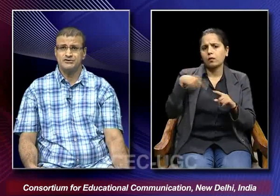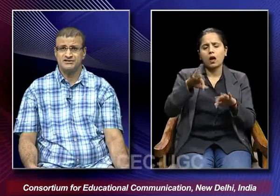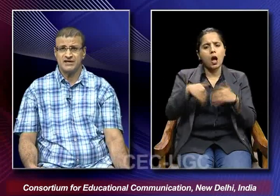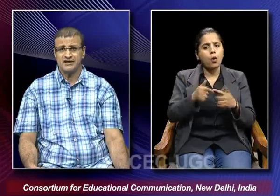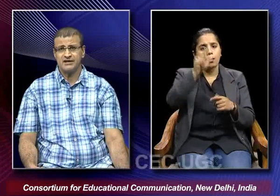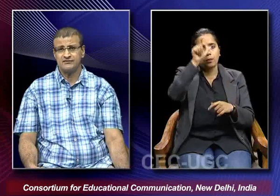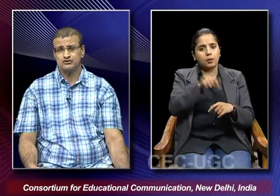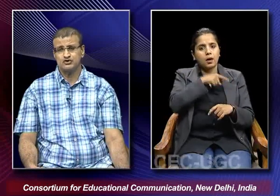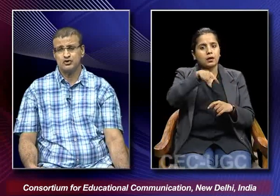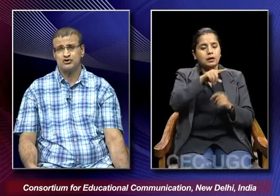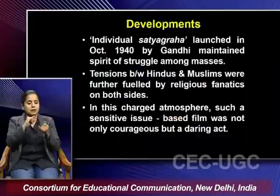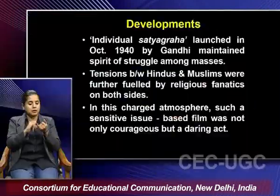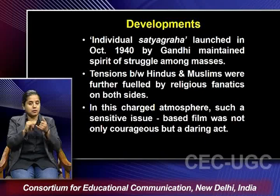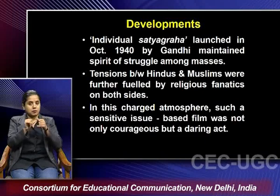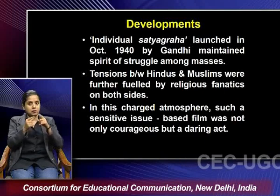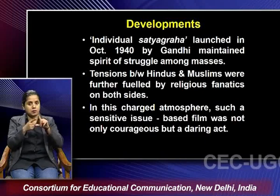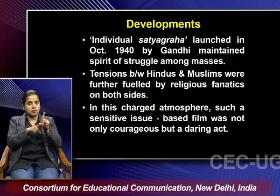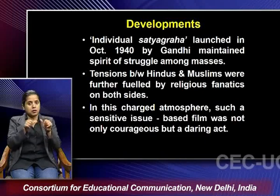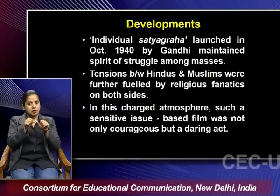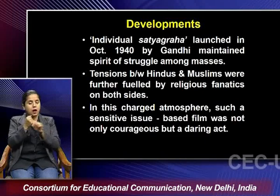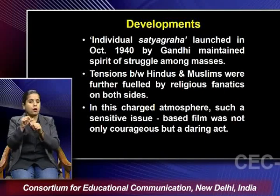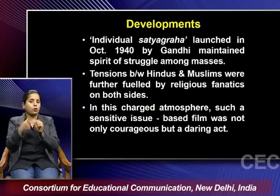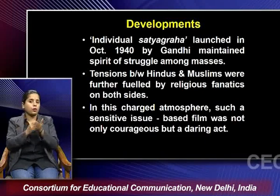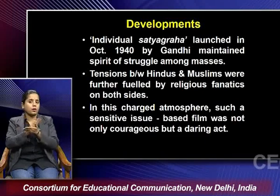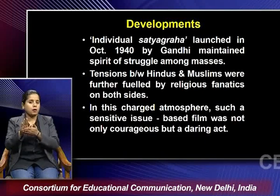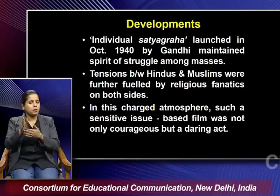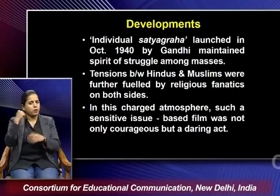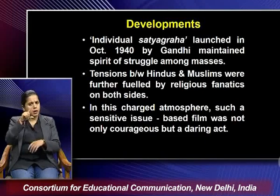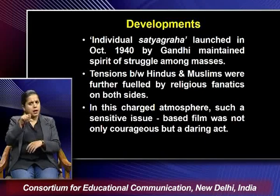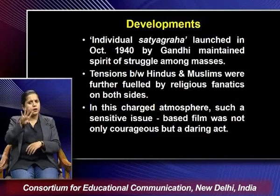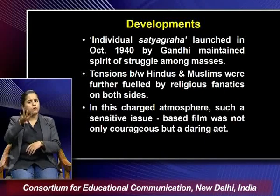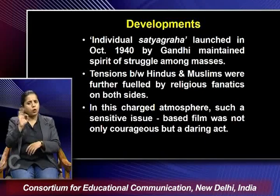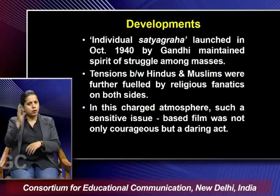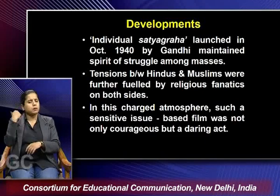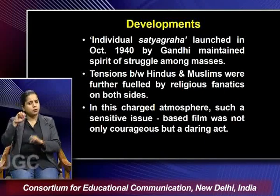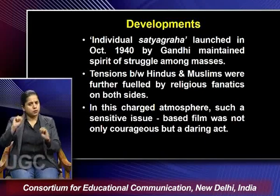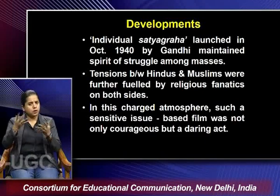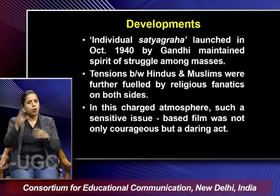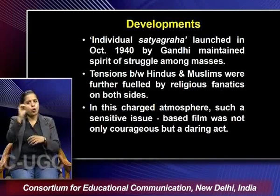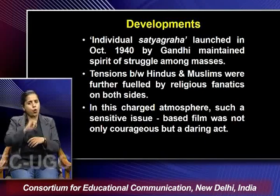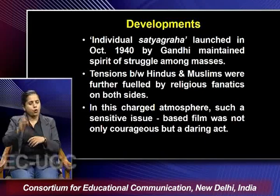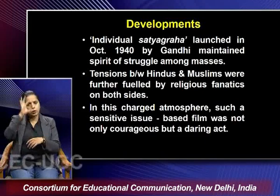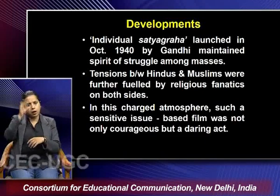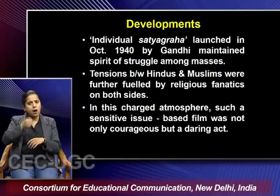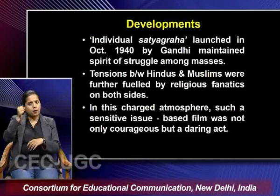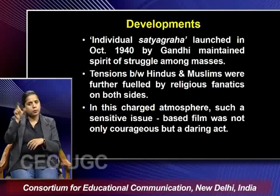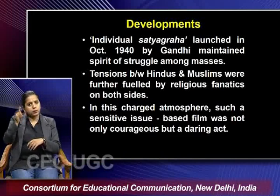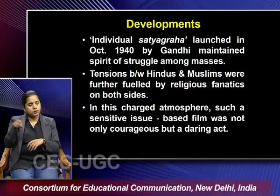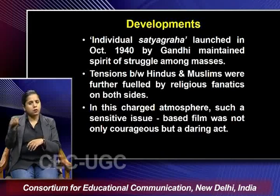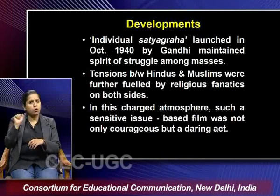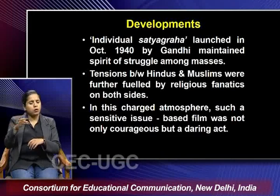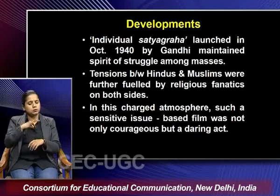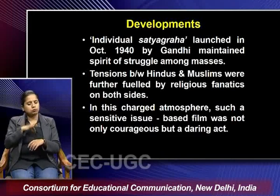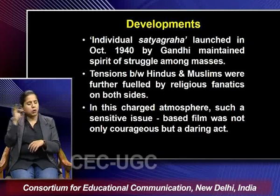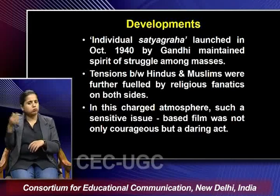individual satyagraha was also launched in 19 in 1940 october by gandhi and it maintained the spirit